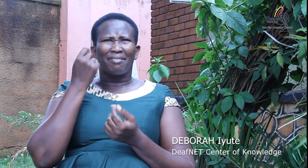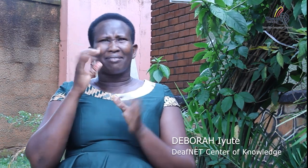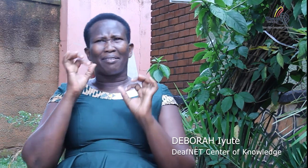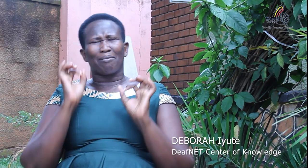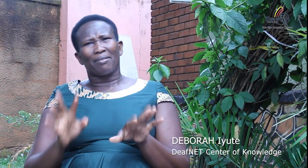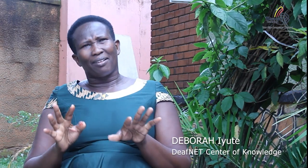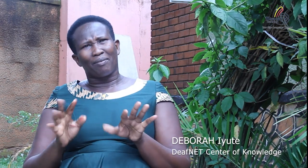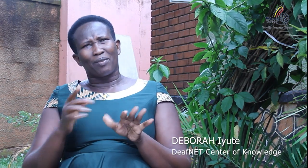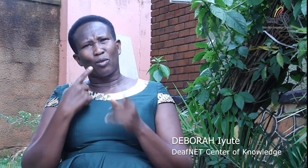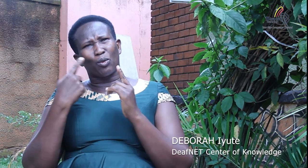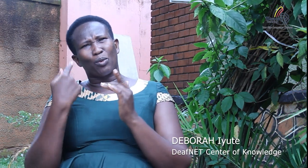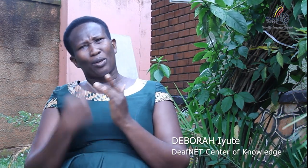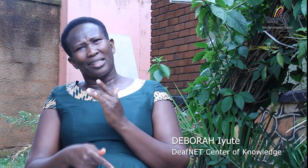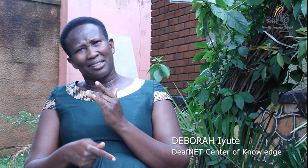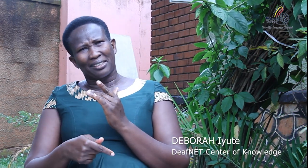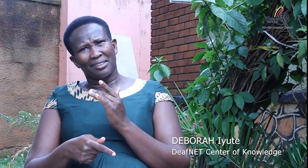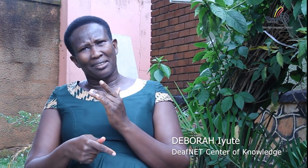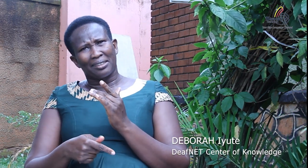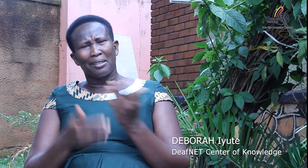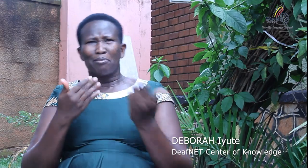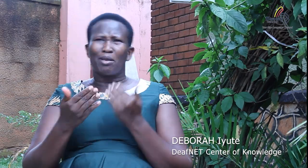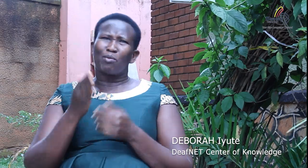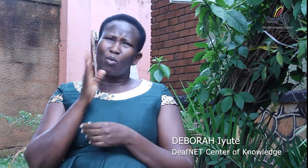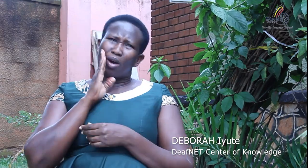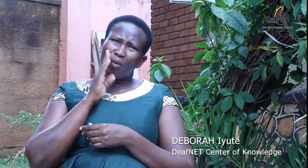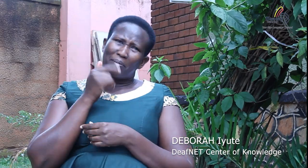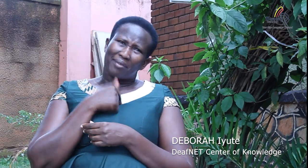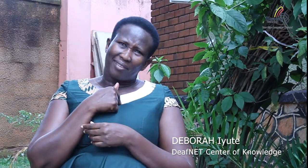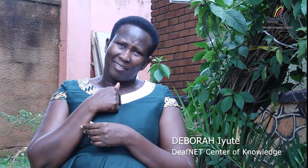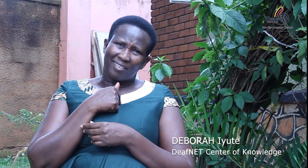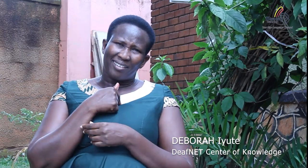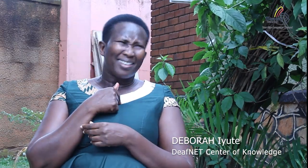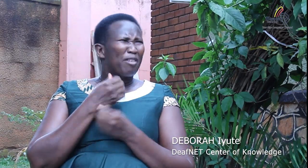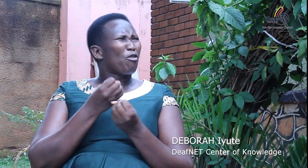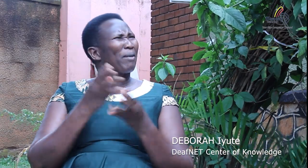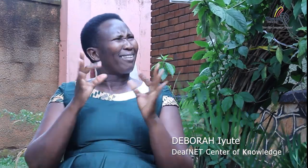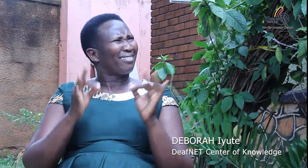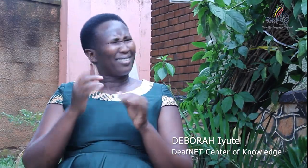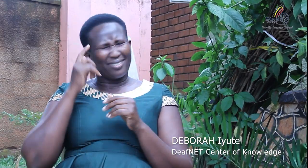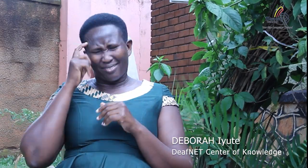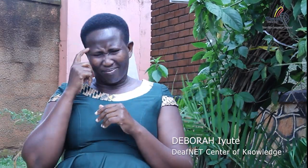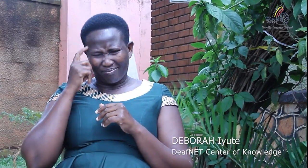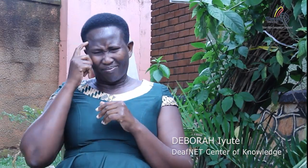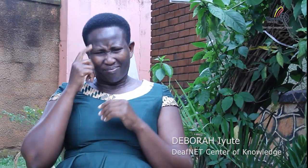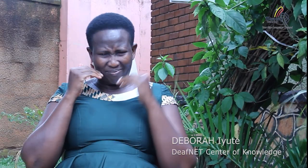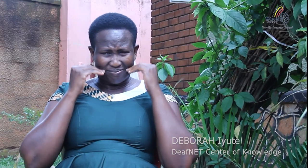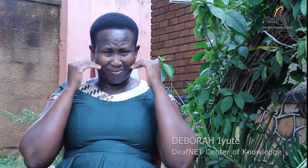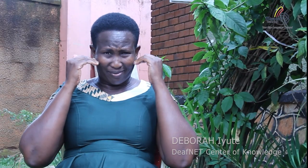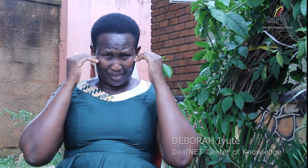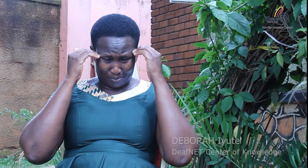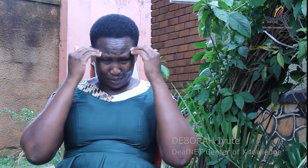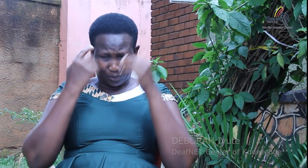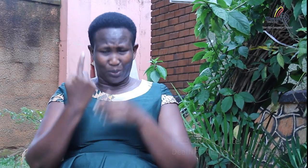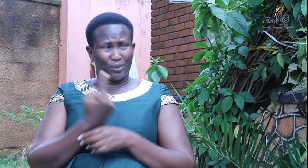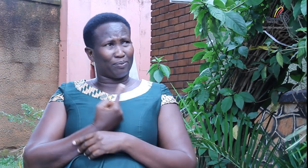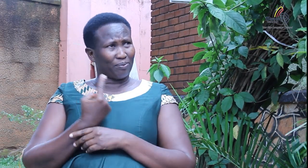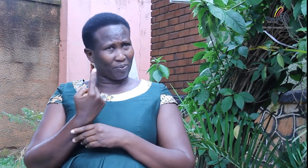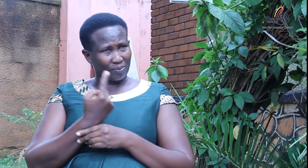alone other people are laughing but you don't know why are they laughing are they backbiting me so you start thinking and you